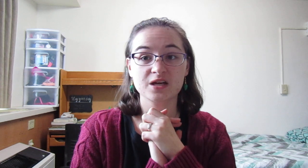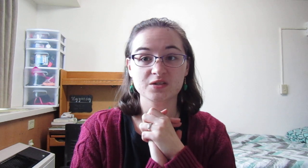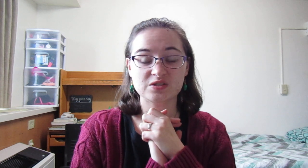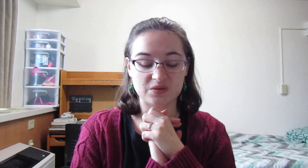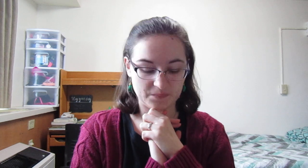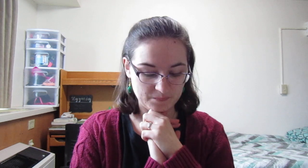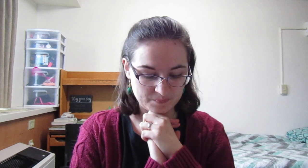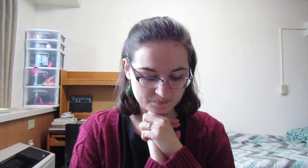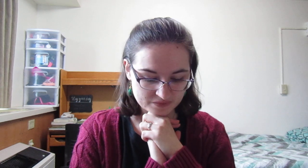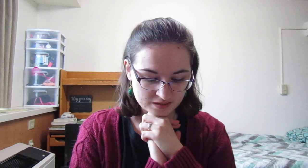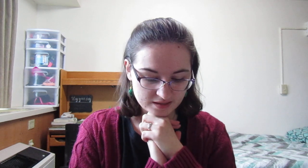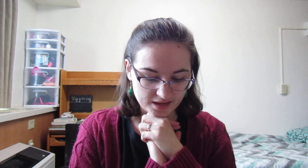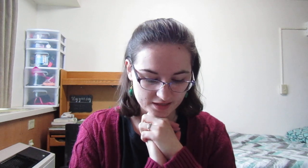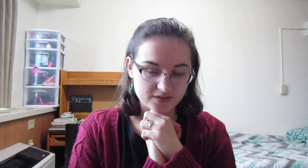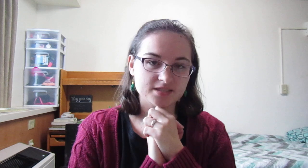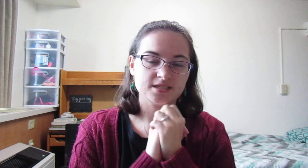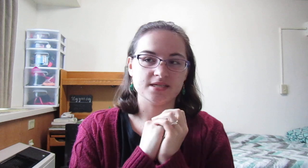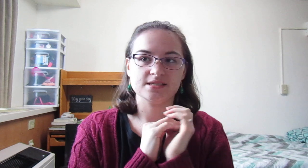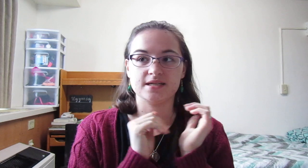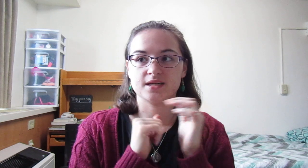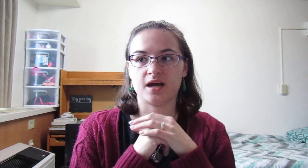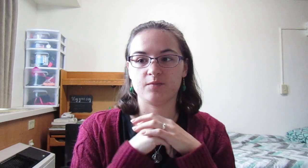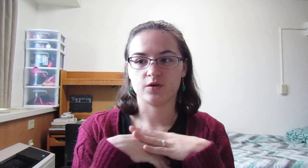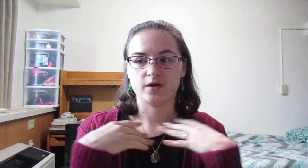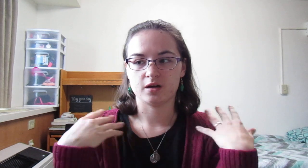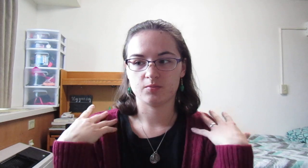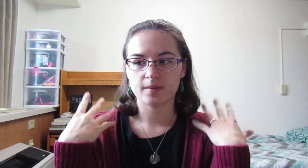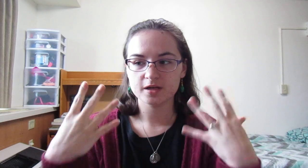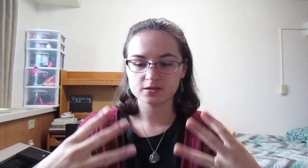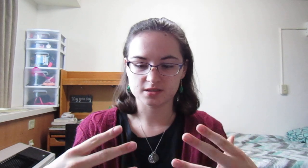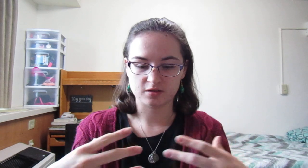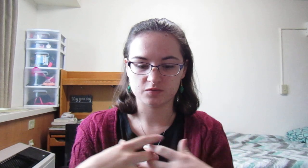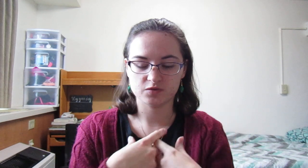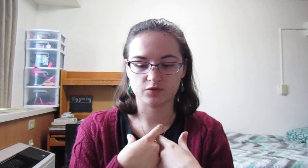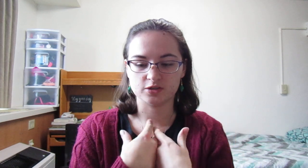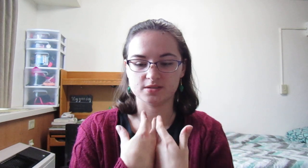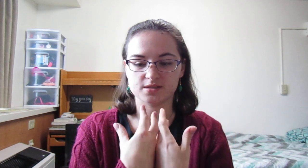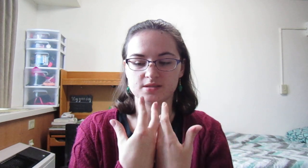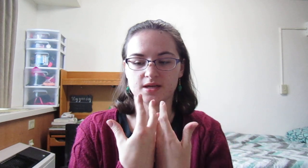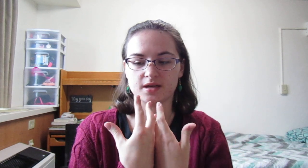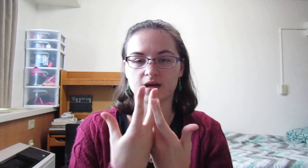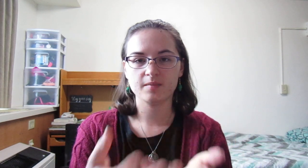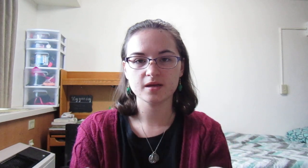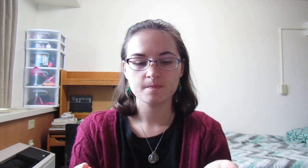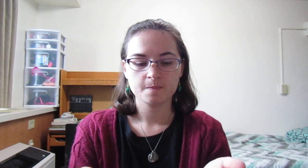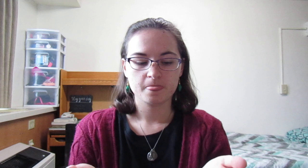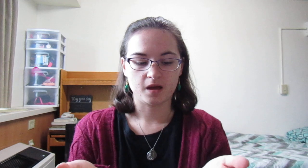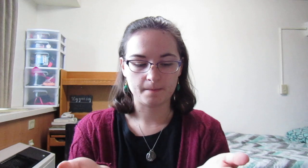So, Advent is a time where we are prepping ourselves for Jesus' second coming. Um,